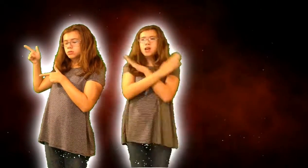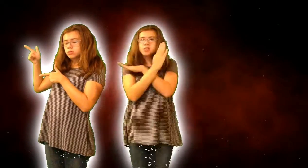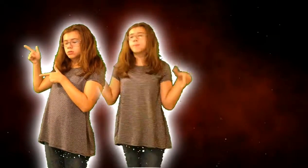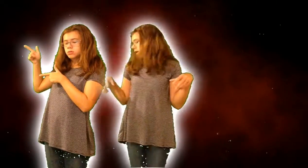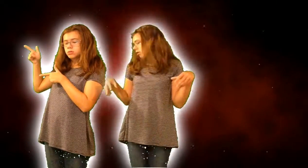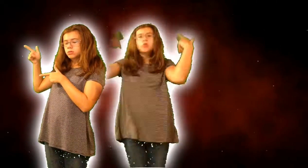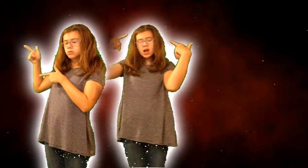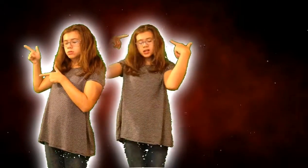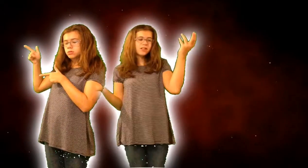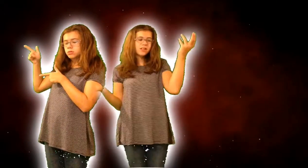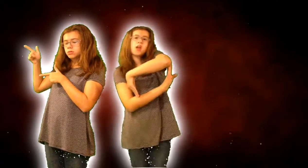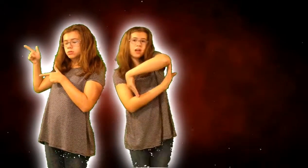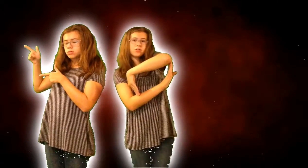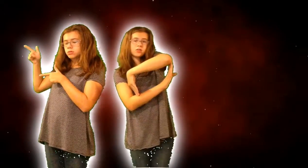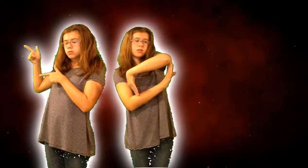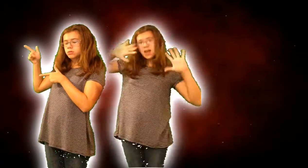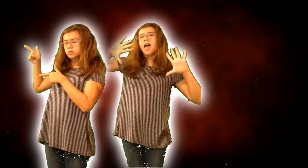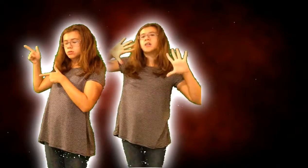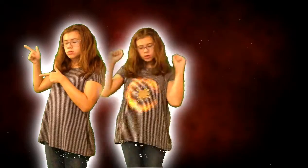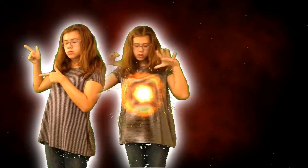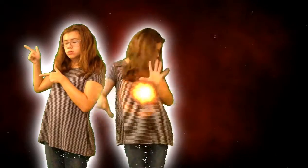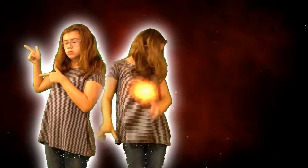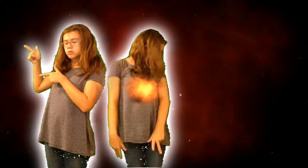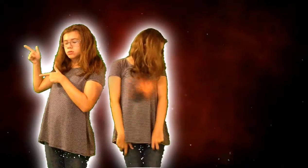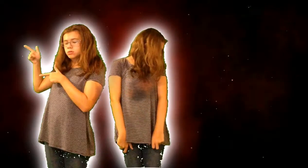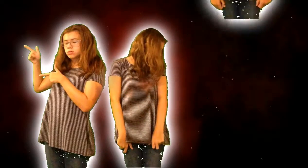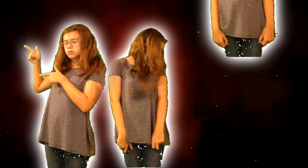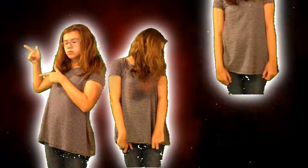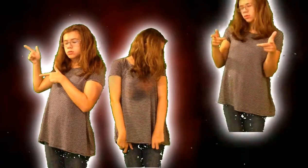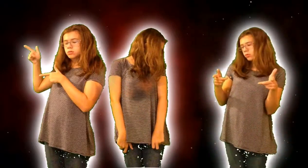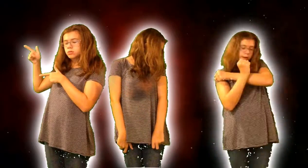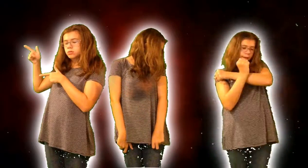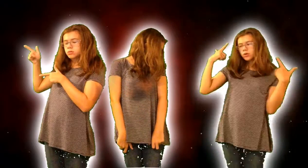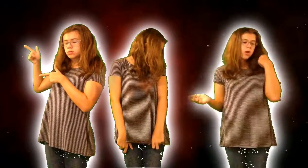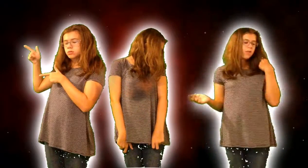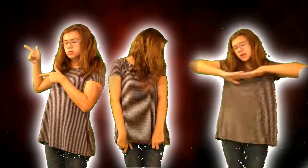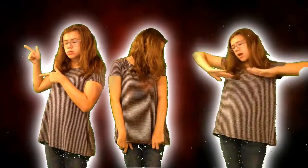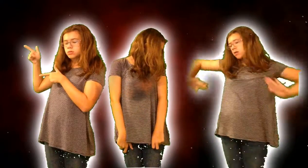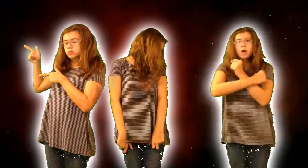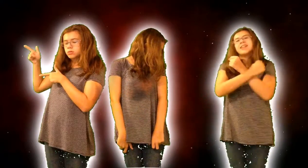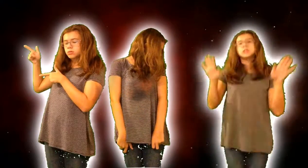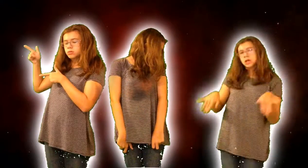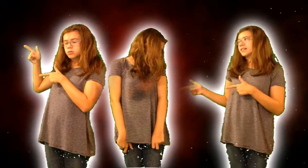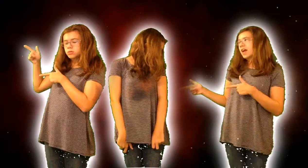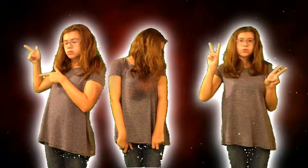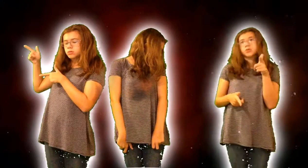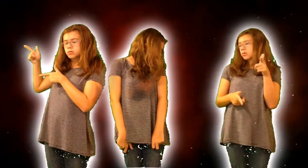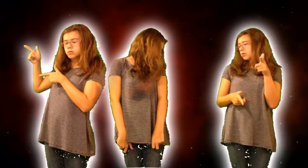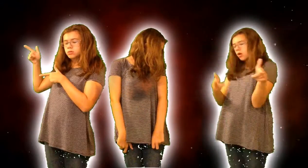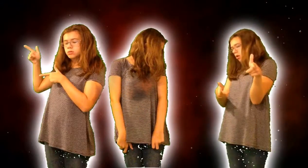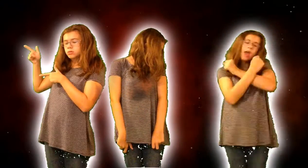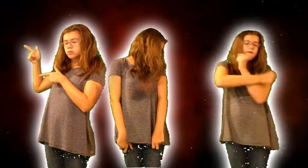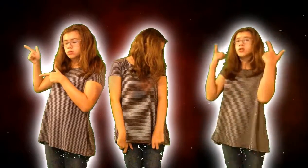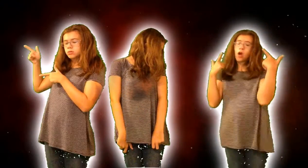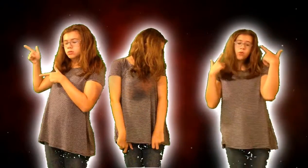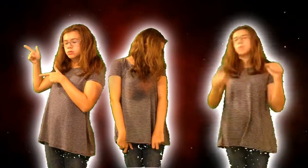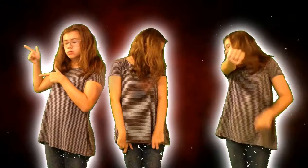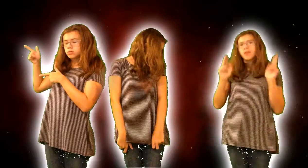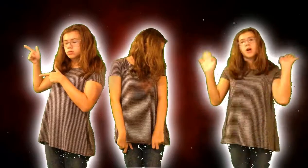doesn't mean our brains will change From hand grenades You love another psychopath sitting next to you You love another murderer